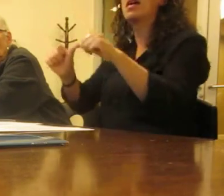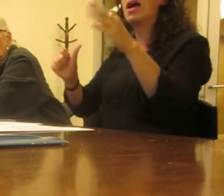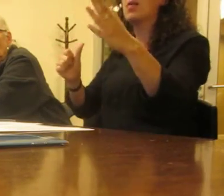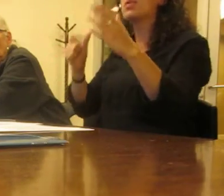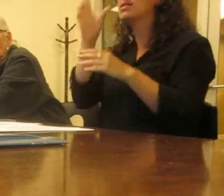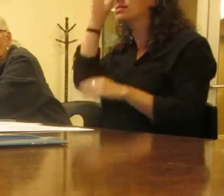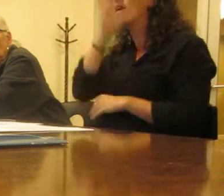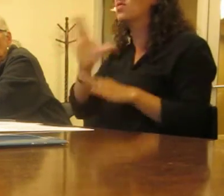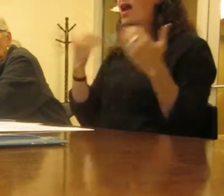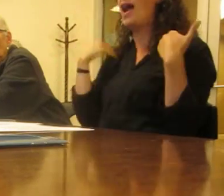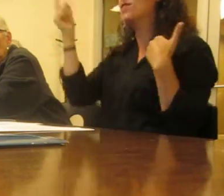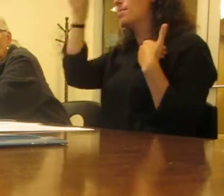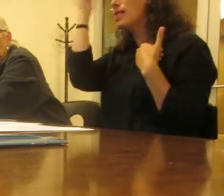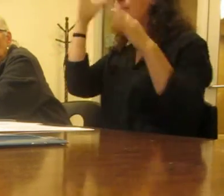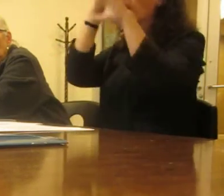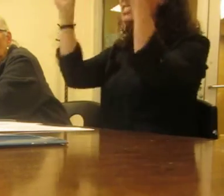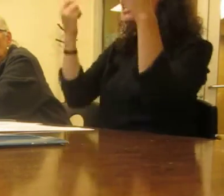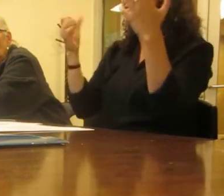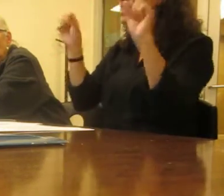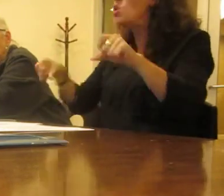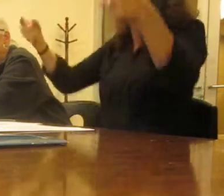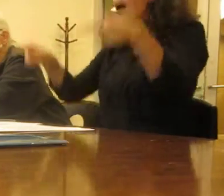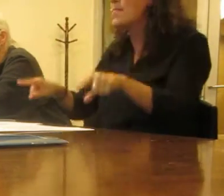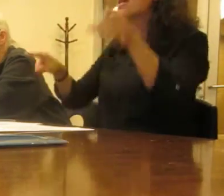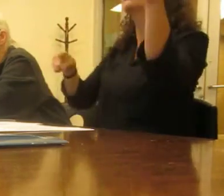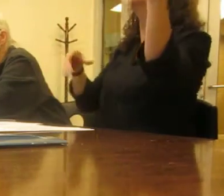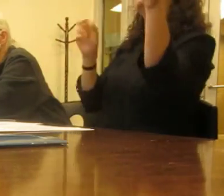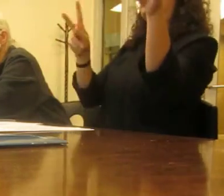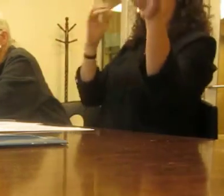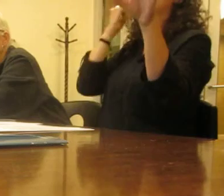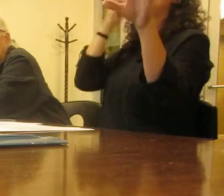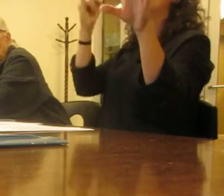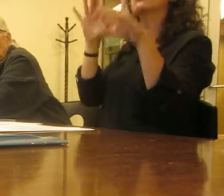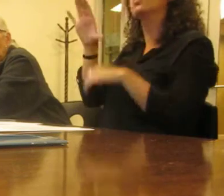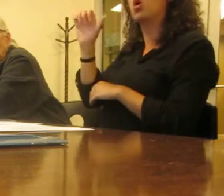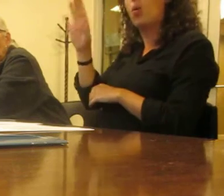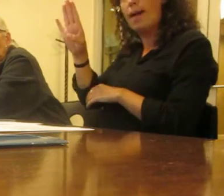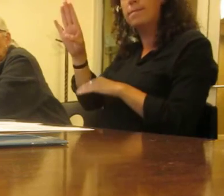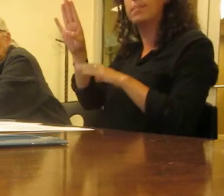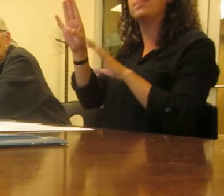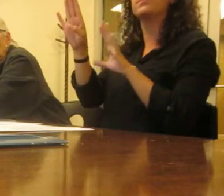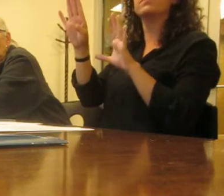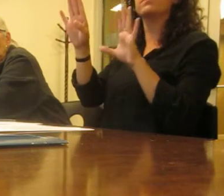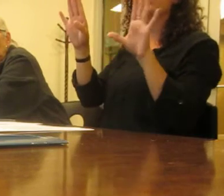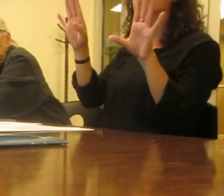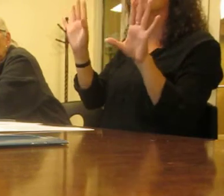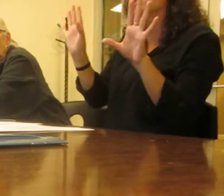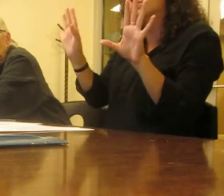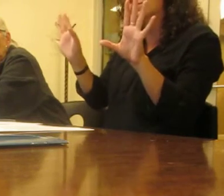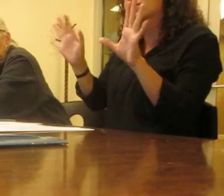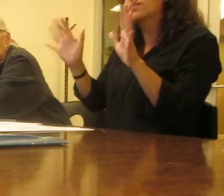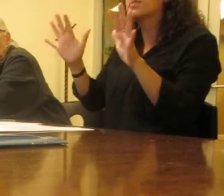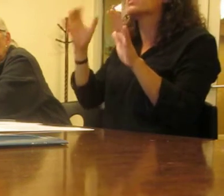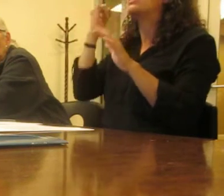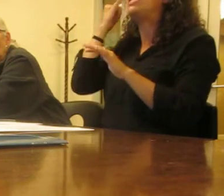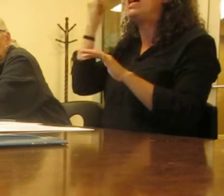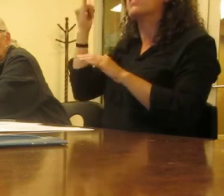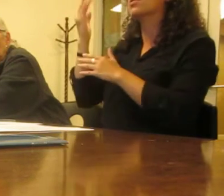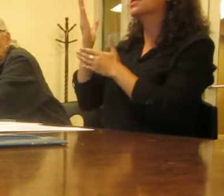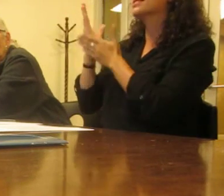So if the COAP is going to go if you want some other there's going be some other group